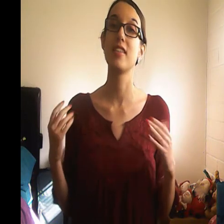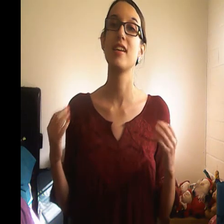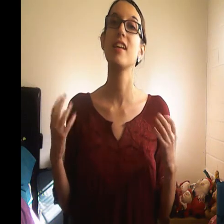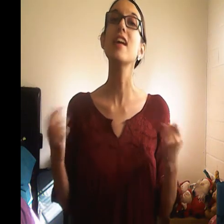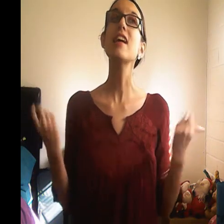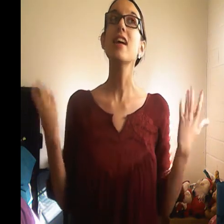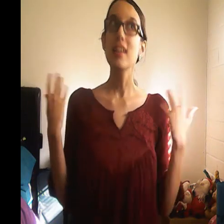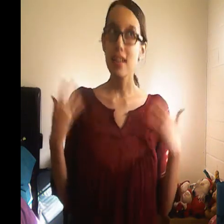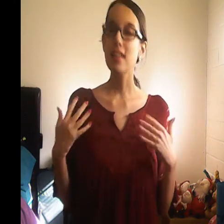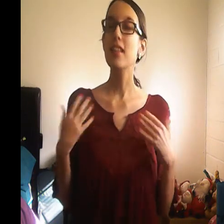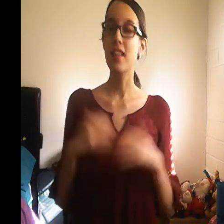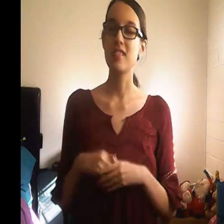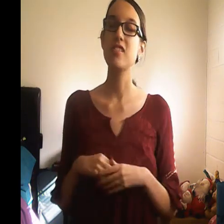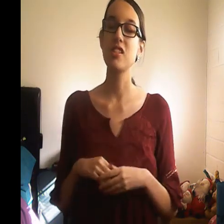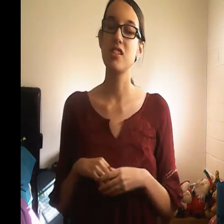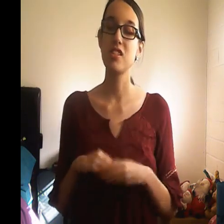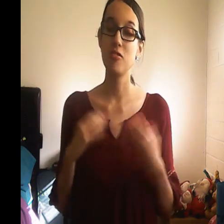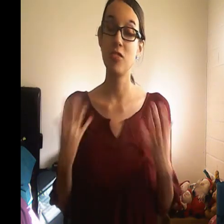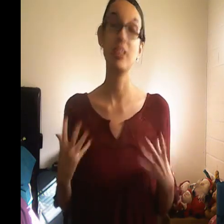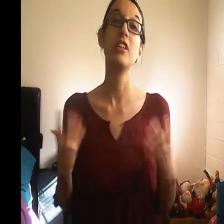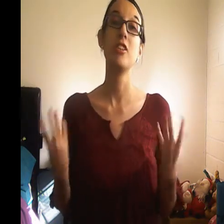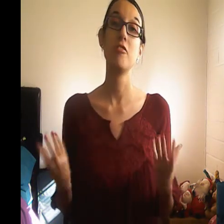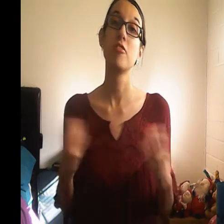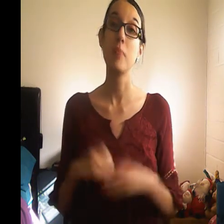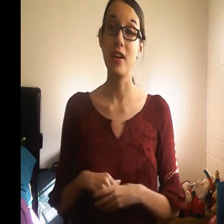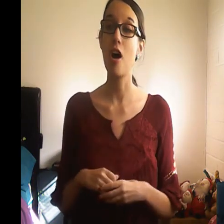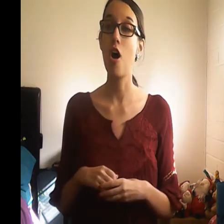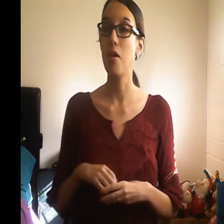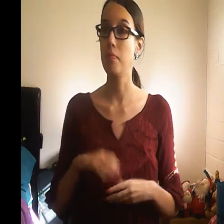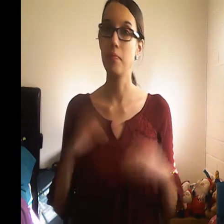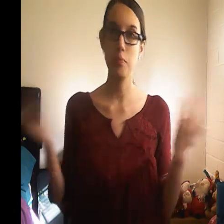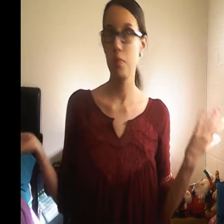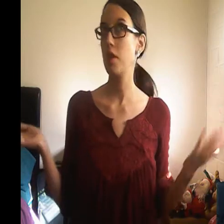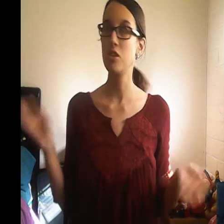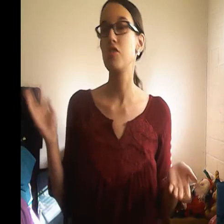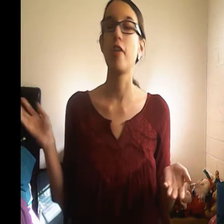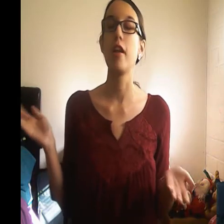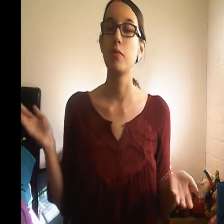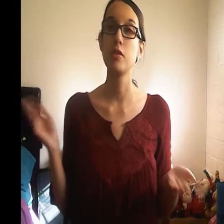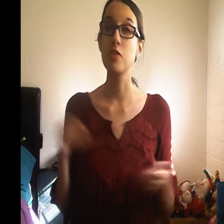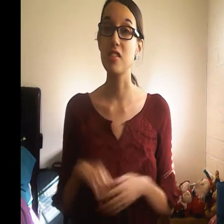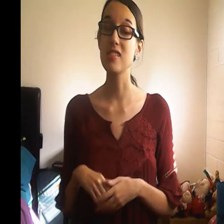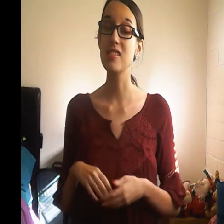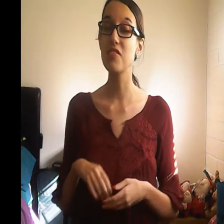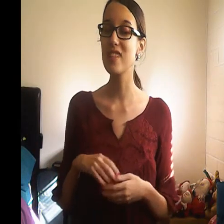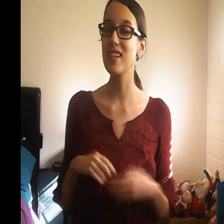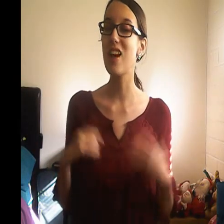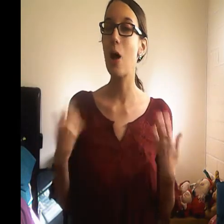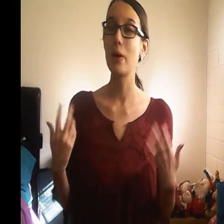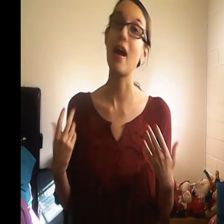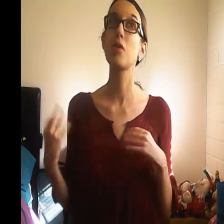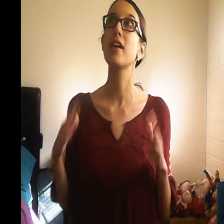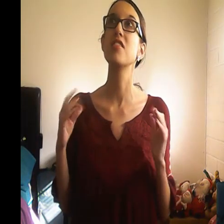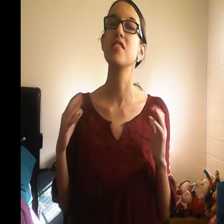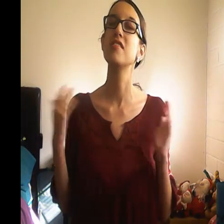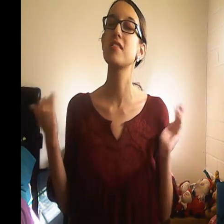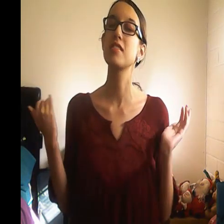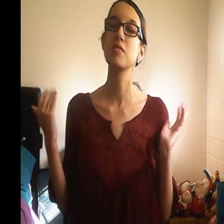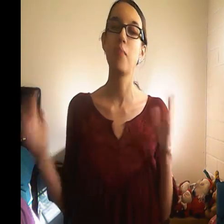that's really good for me um and just for anyone who's got sensitive skin okay like the smell of